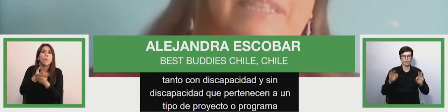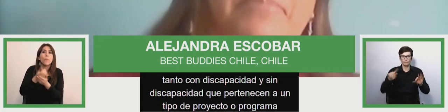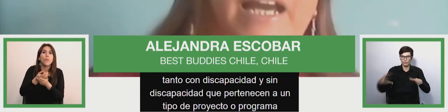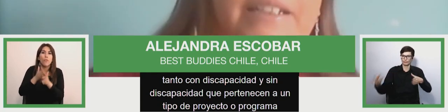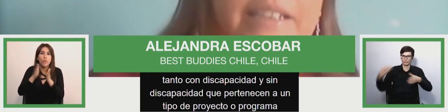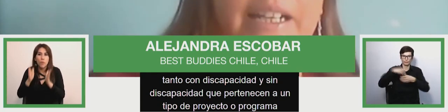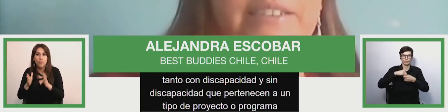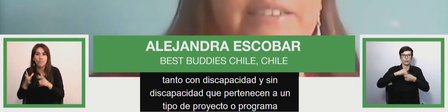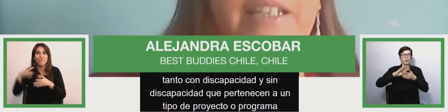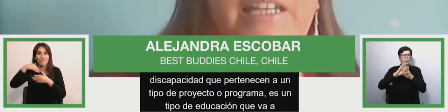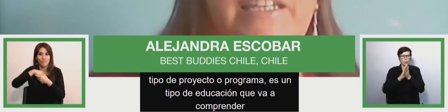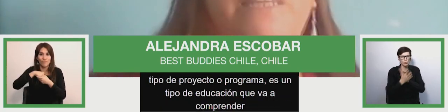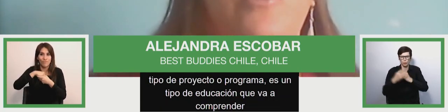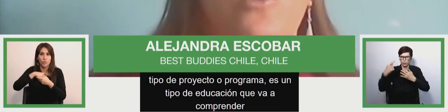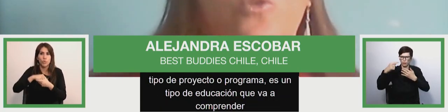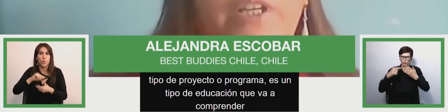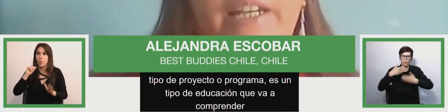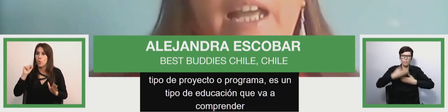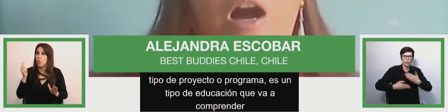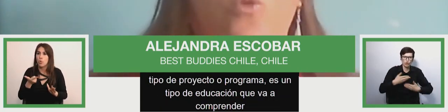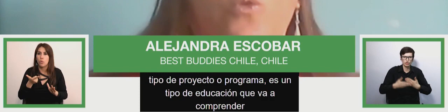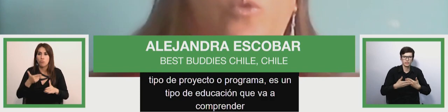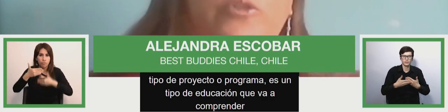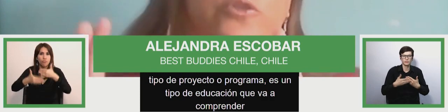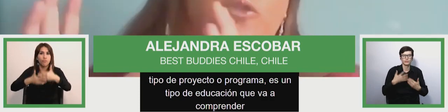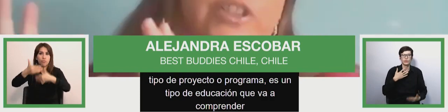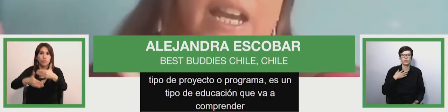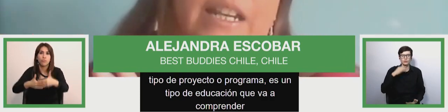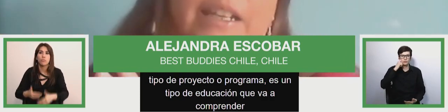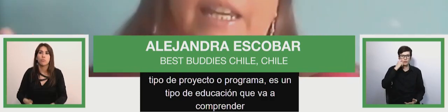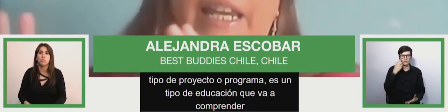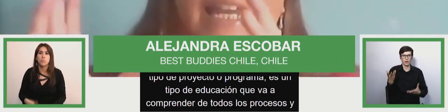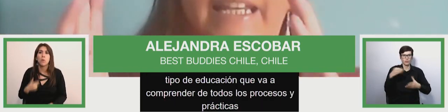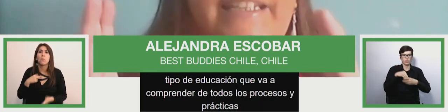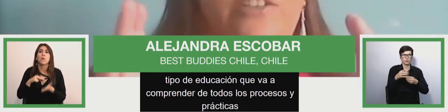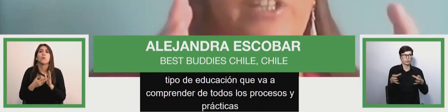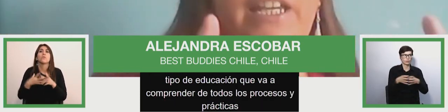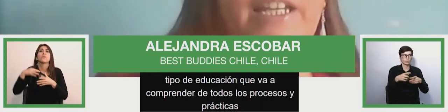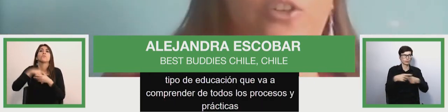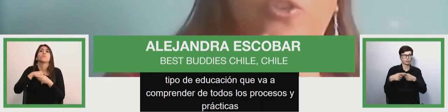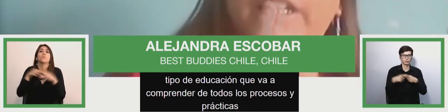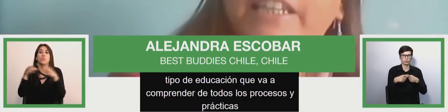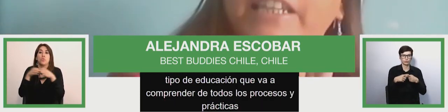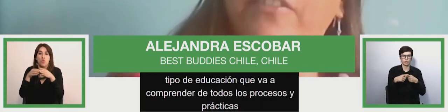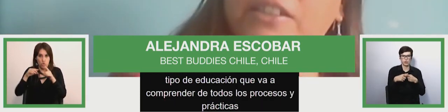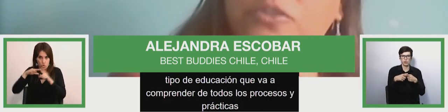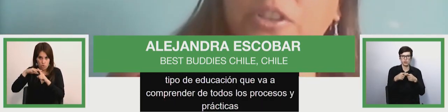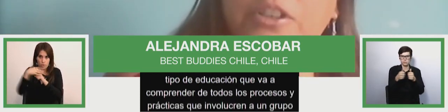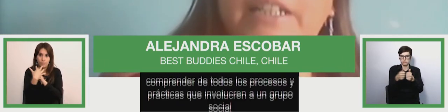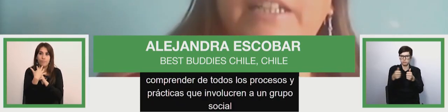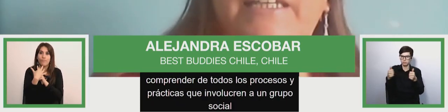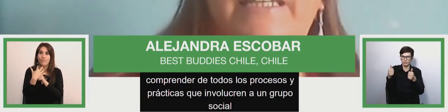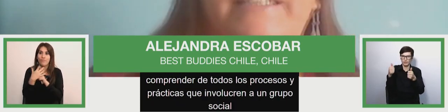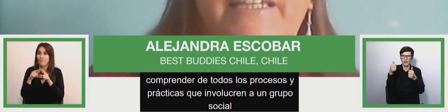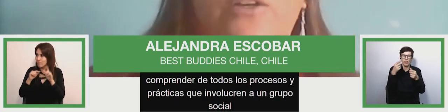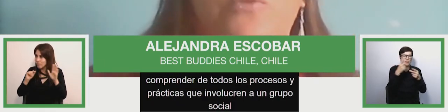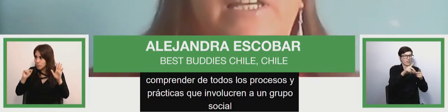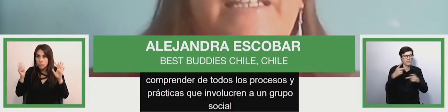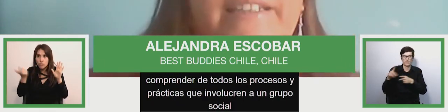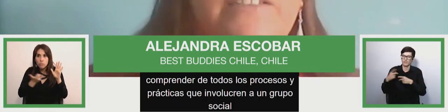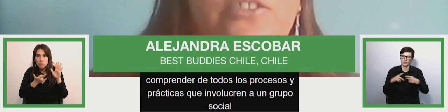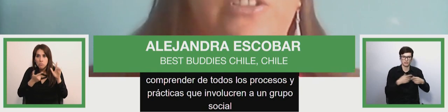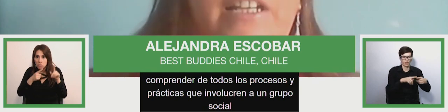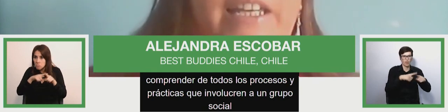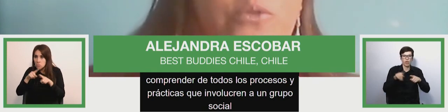answers to all the process and practices that involve a social group heterogeneous and diverse which